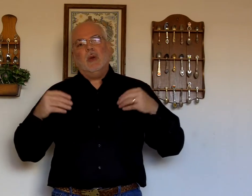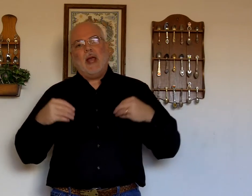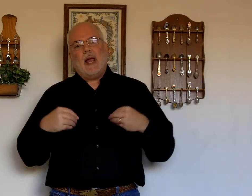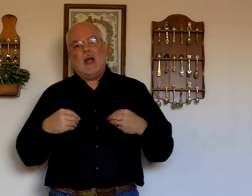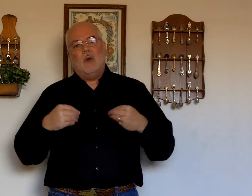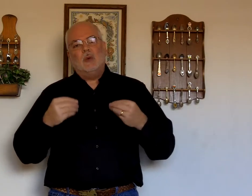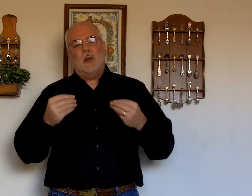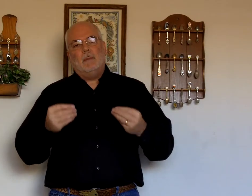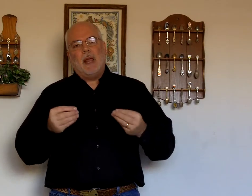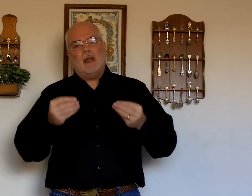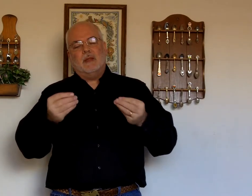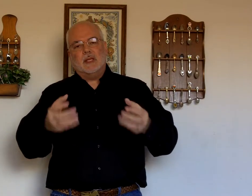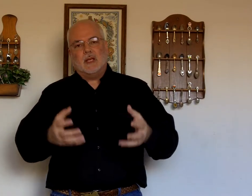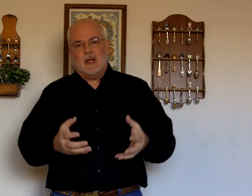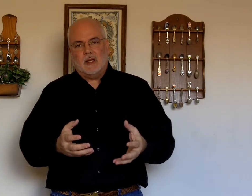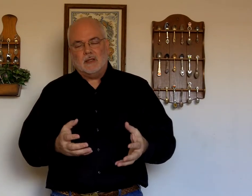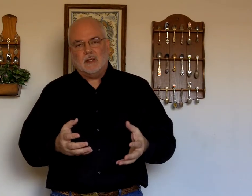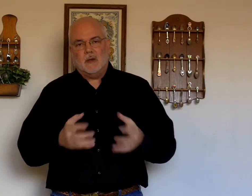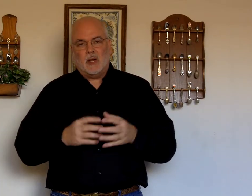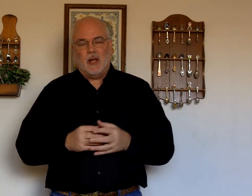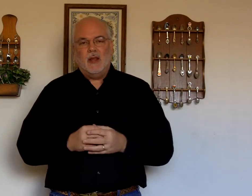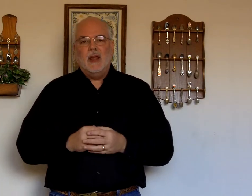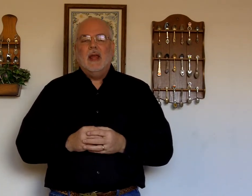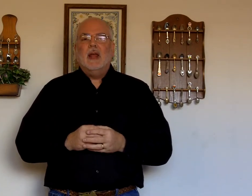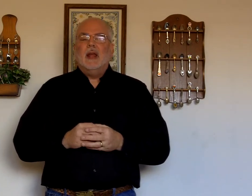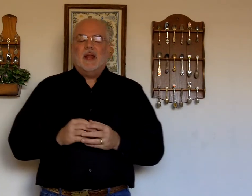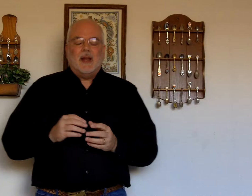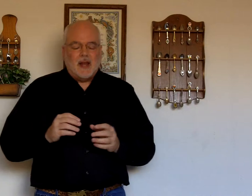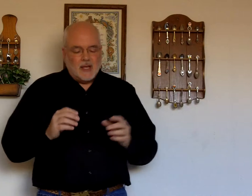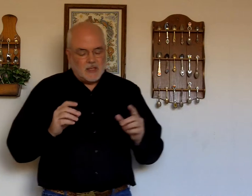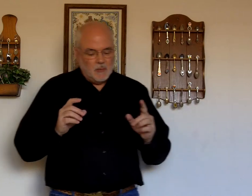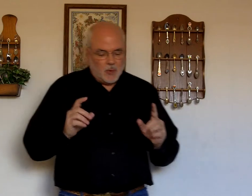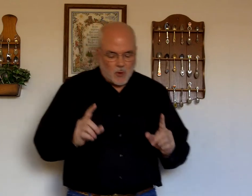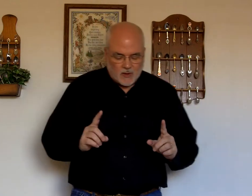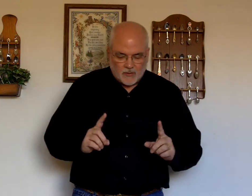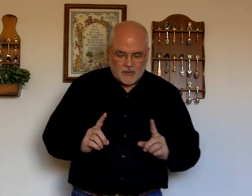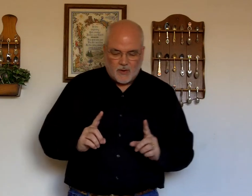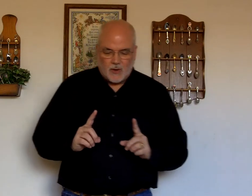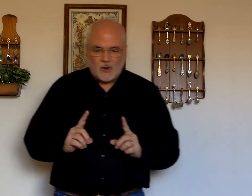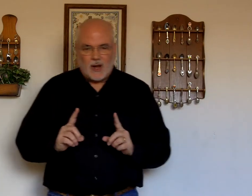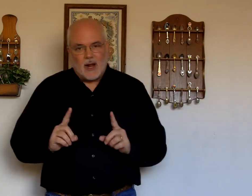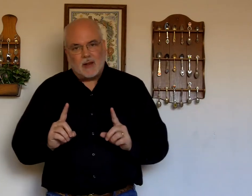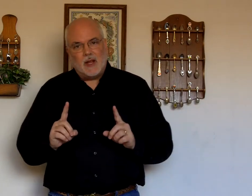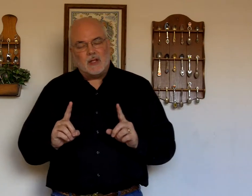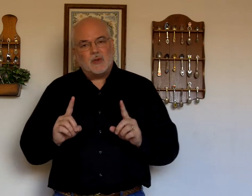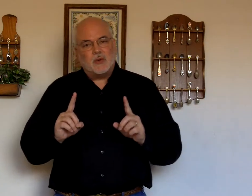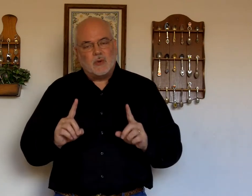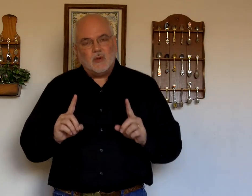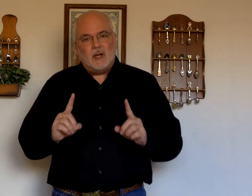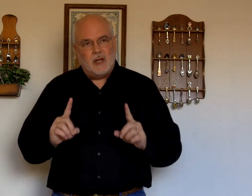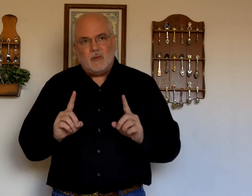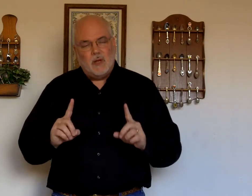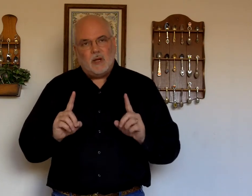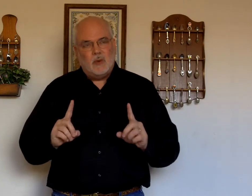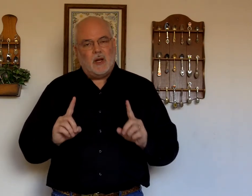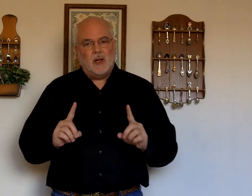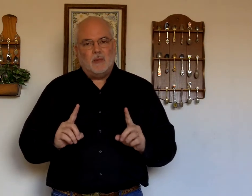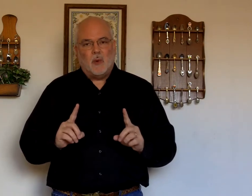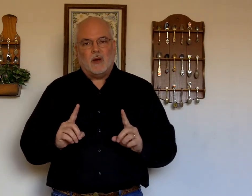how to make the signs, okay? It's important though, I think it's truly, really, really important,